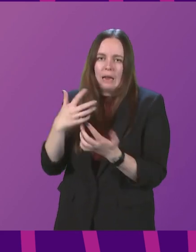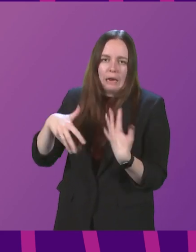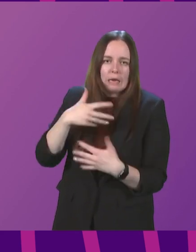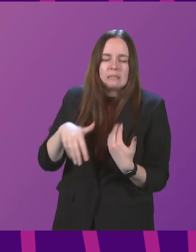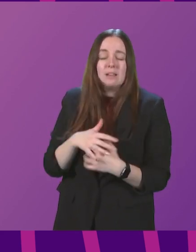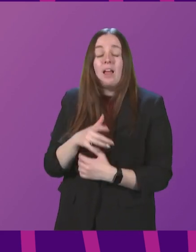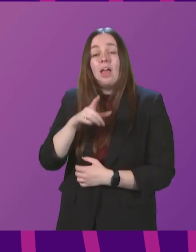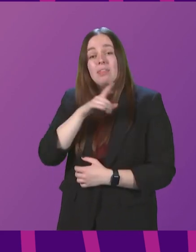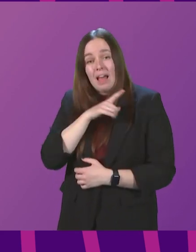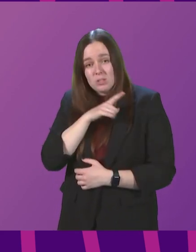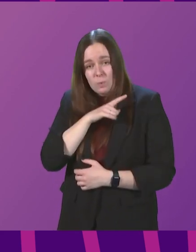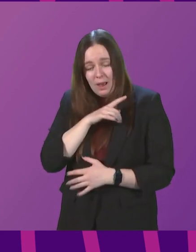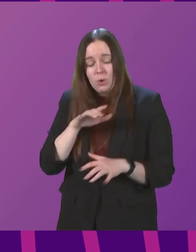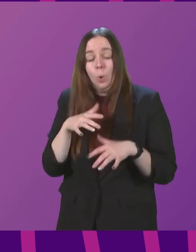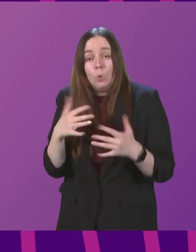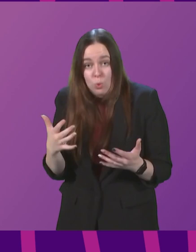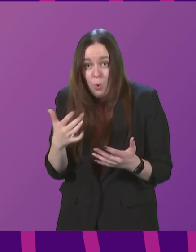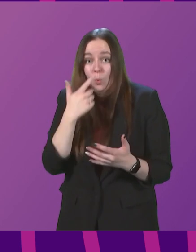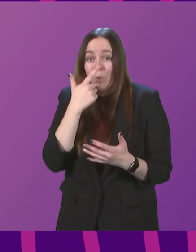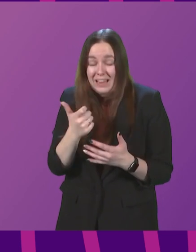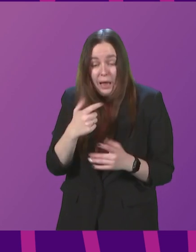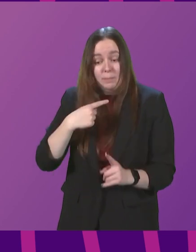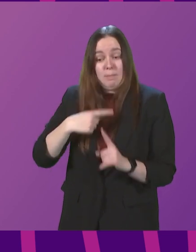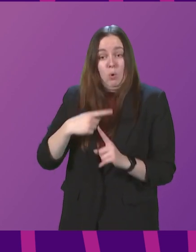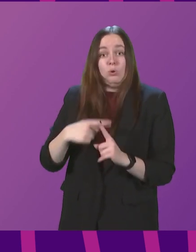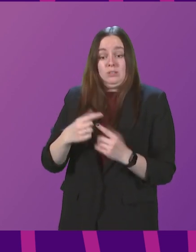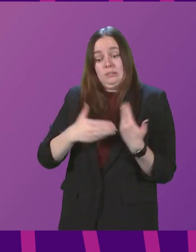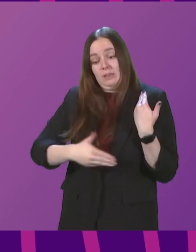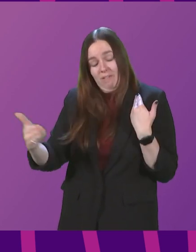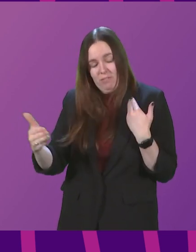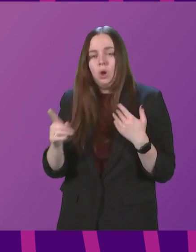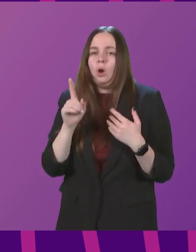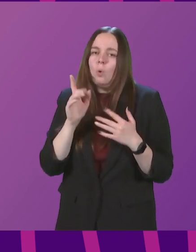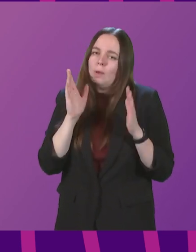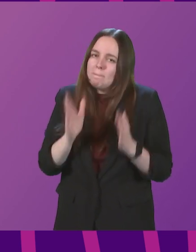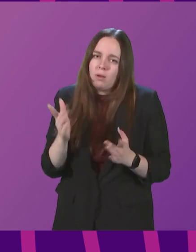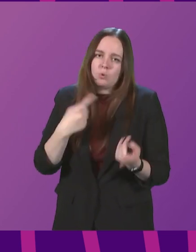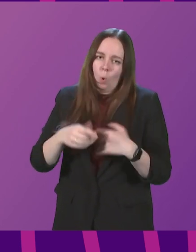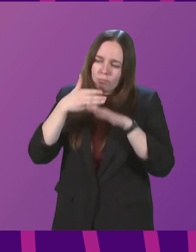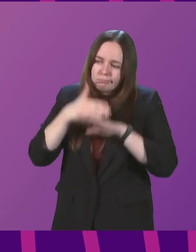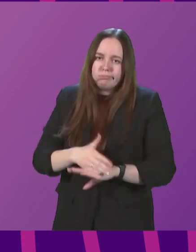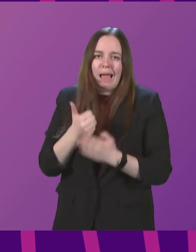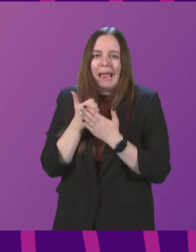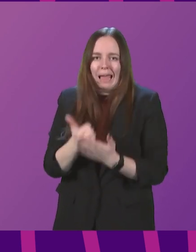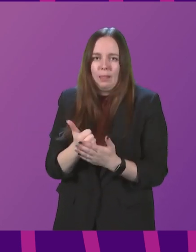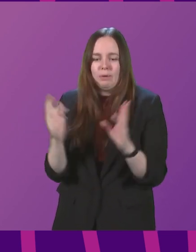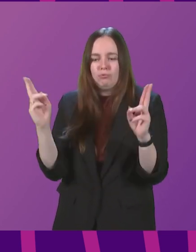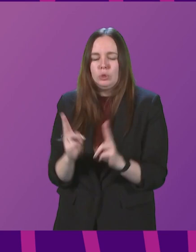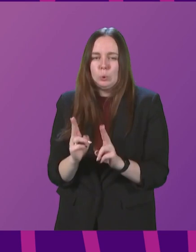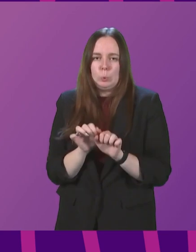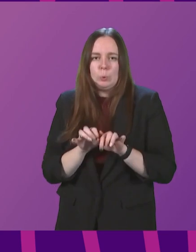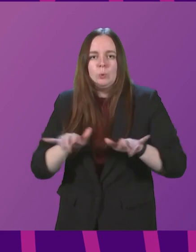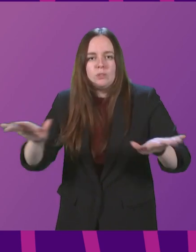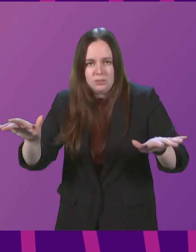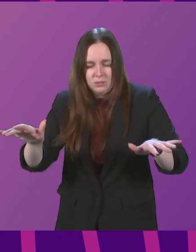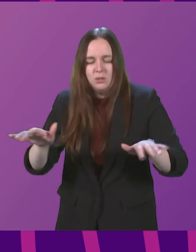That is why, although we can be increasingly optimistic at this stage, we must all still play our part in helping further slow the spread